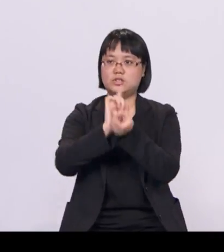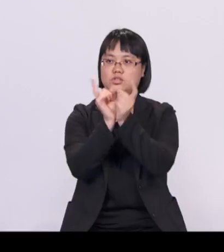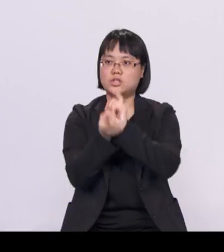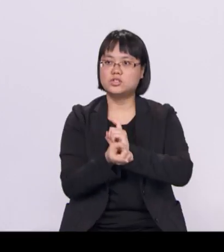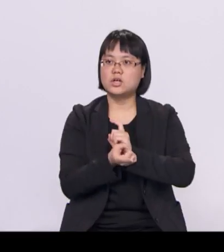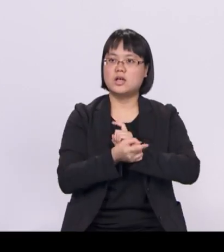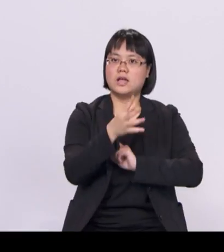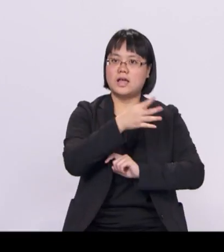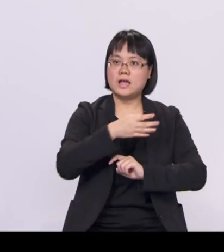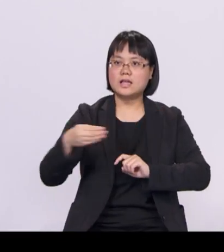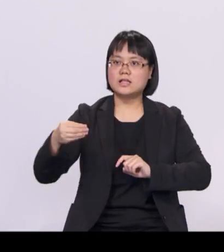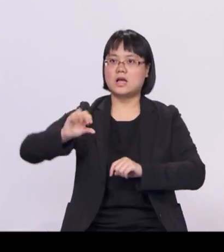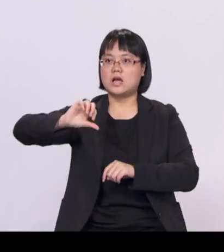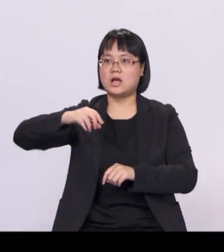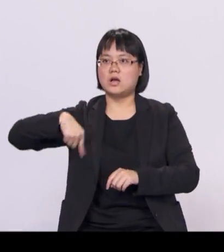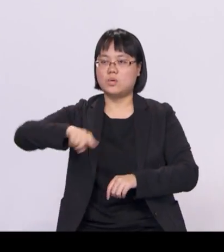and our economic competitiveness.